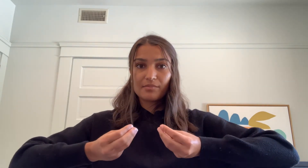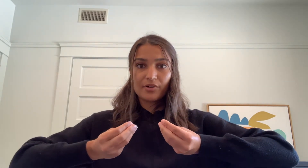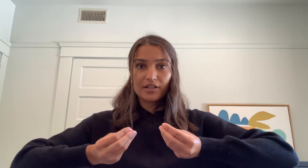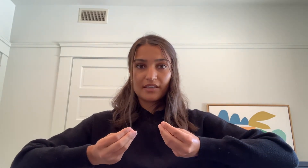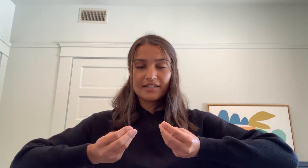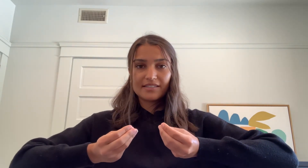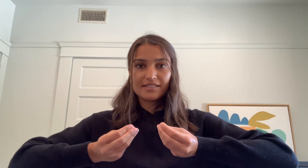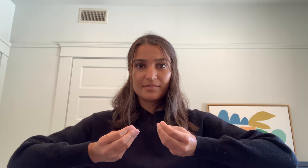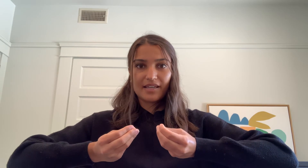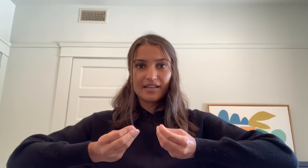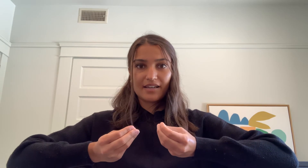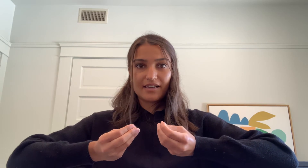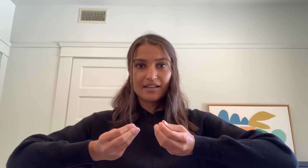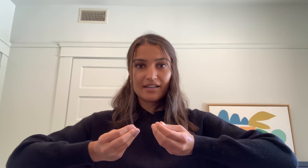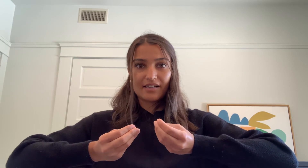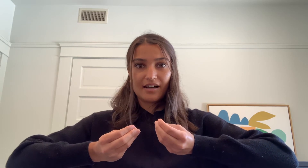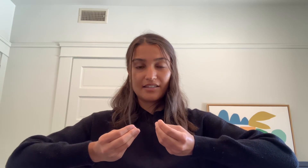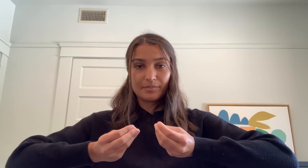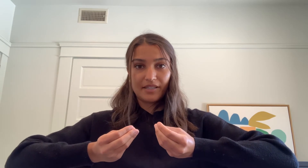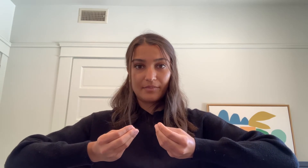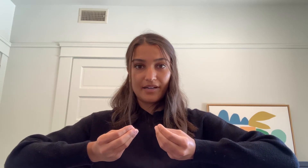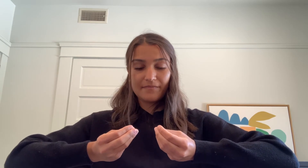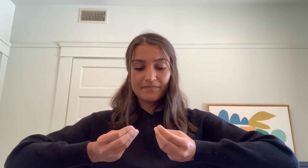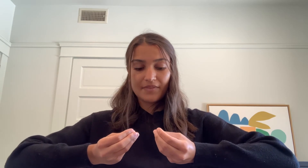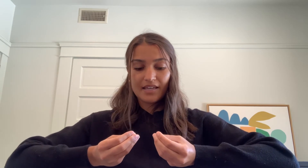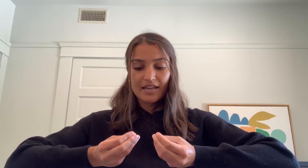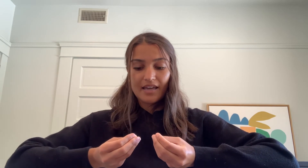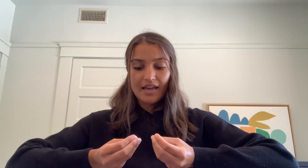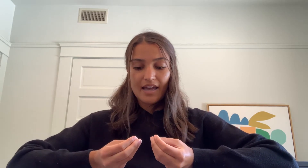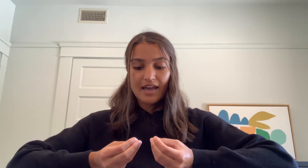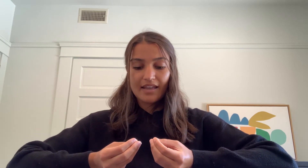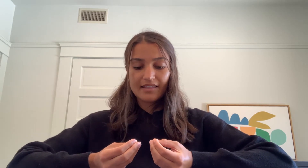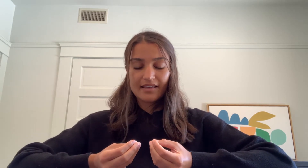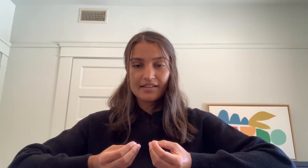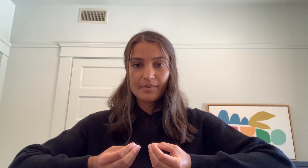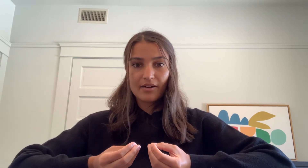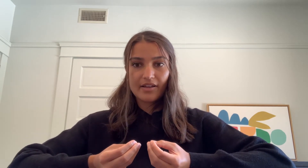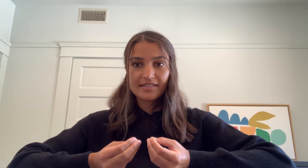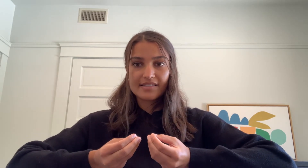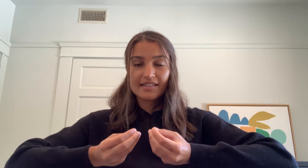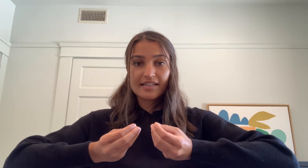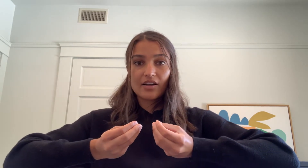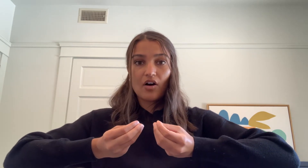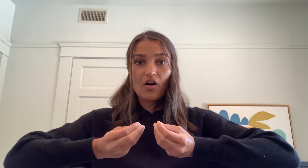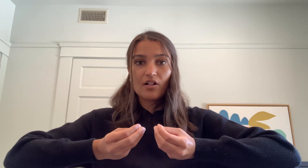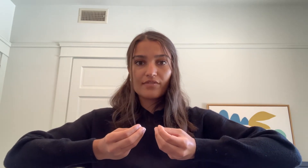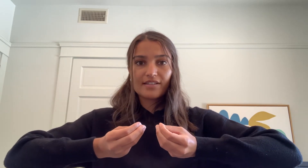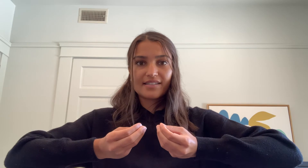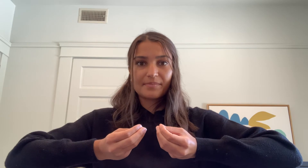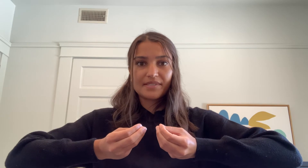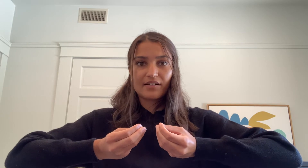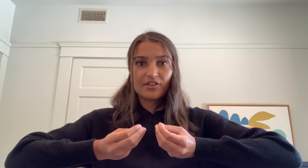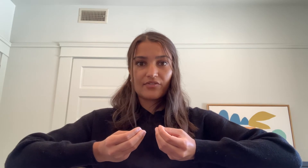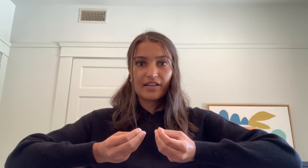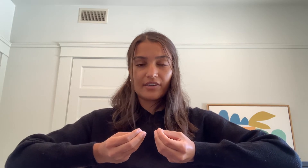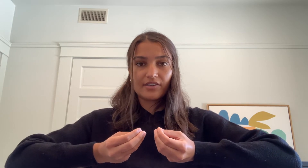Mukula to make Alapadma and think about extending all of the tips of your fingers